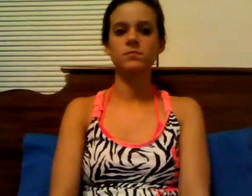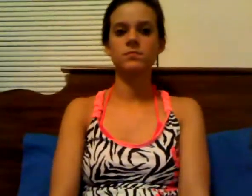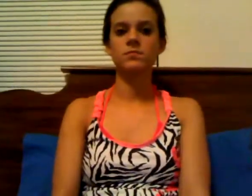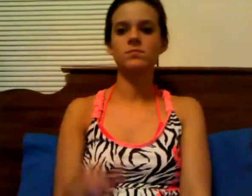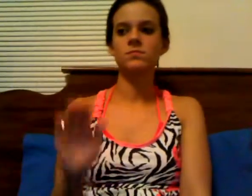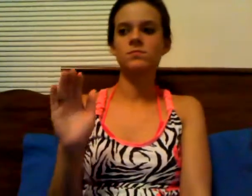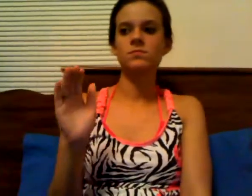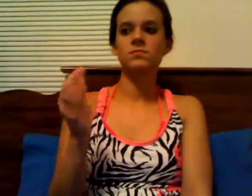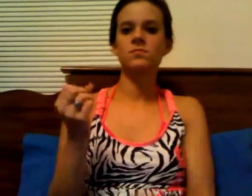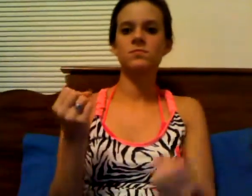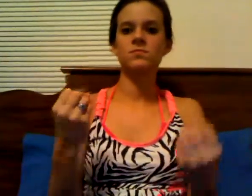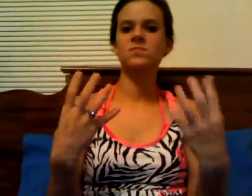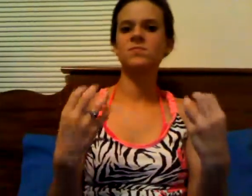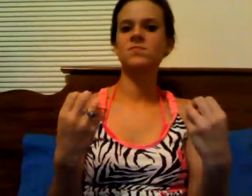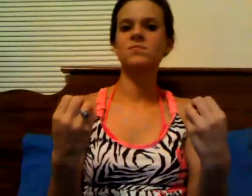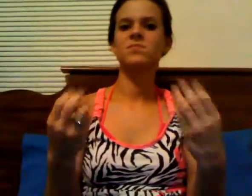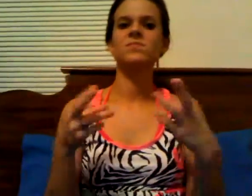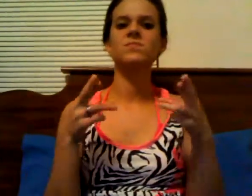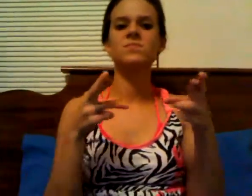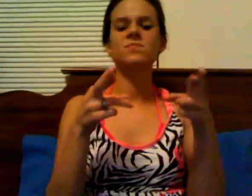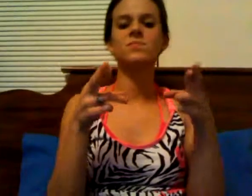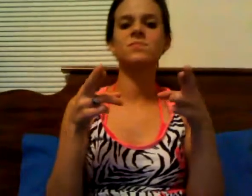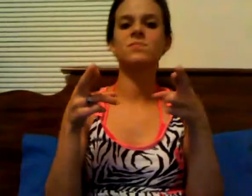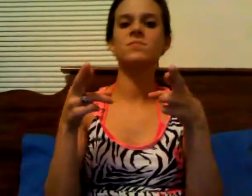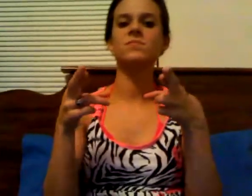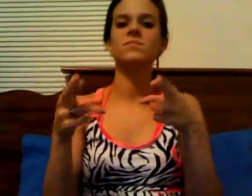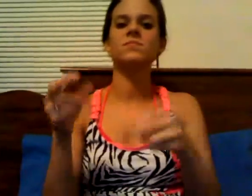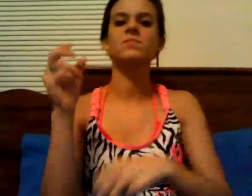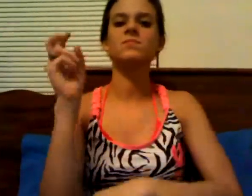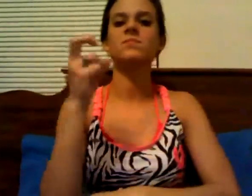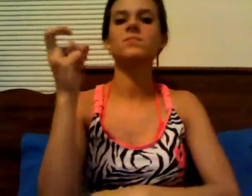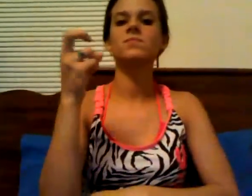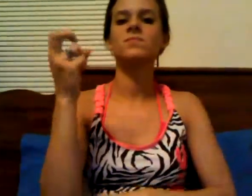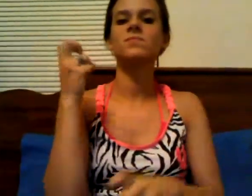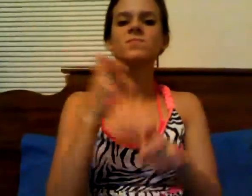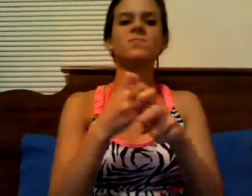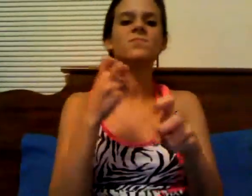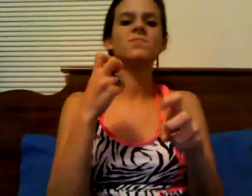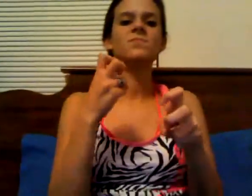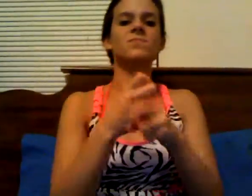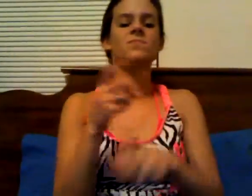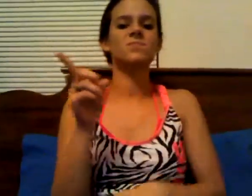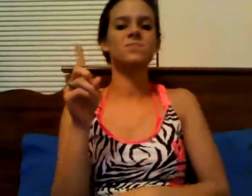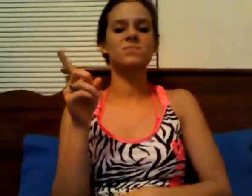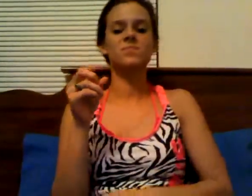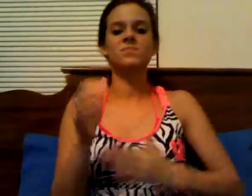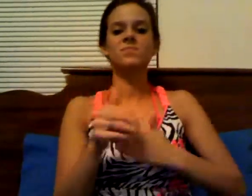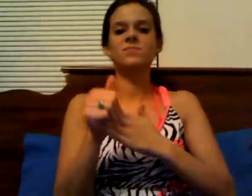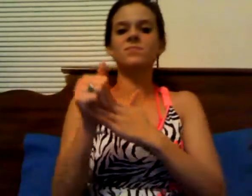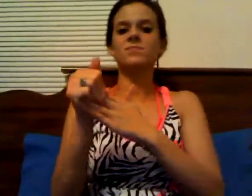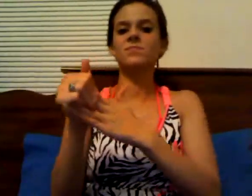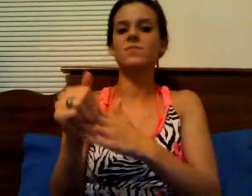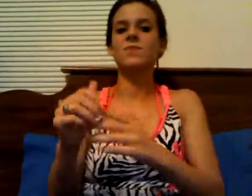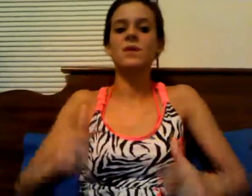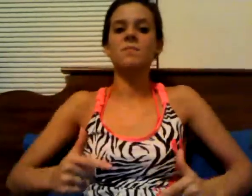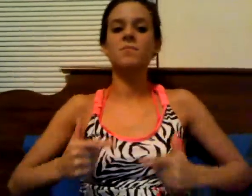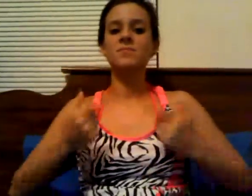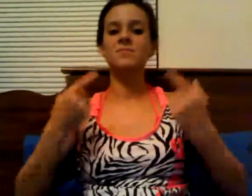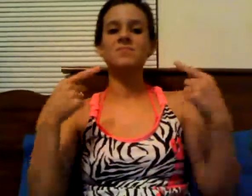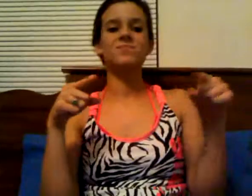Seems there's just so many roads to travel It's hard to tell where they will be My life